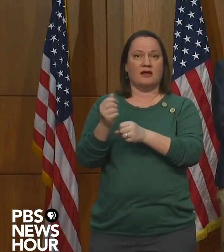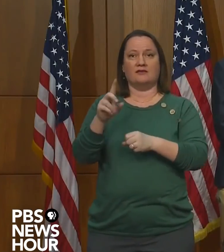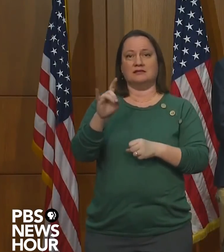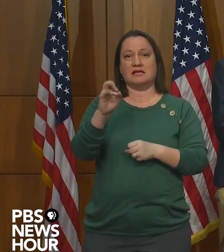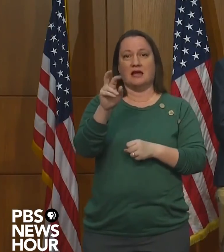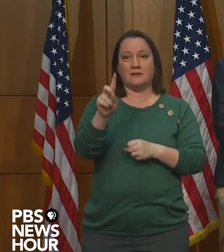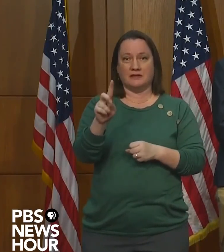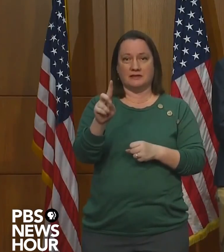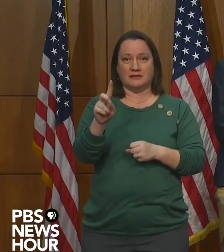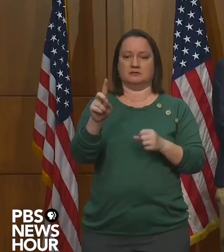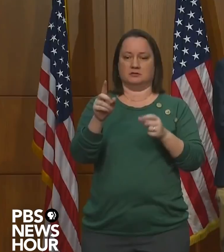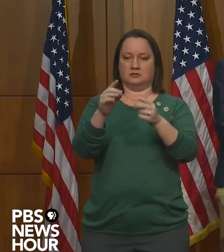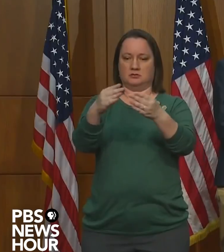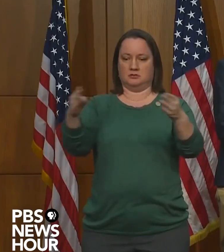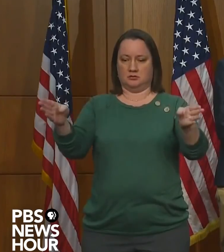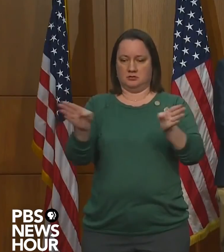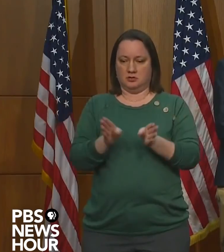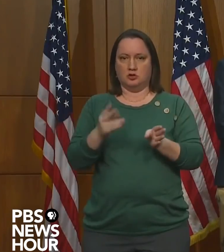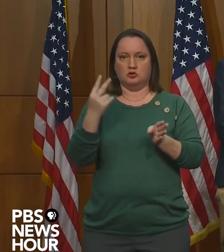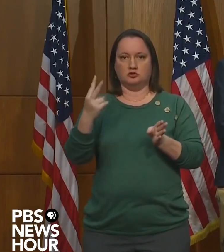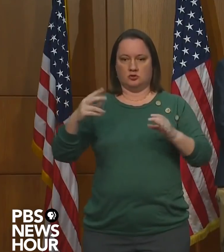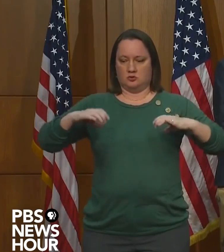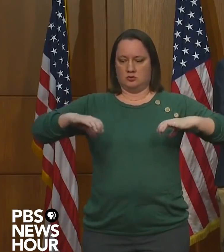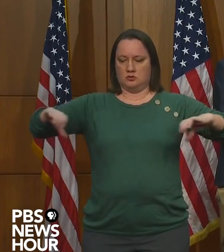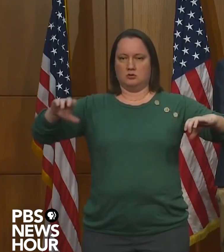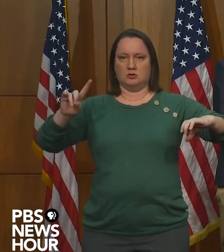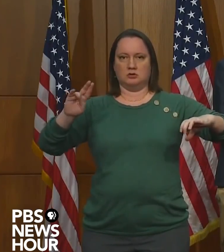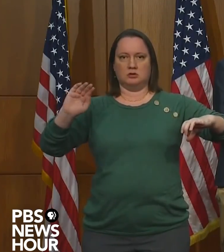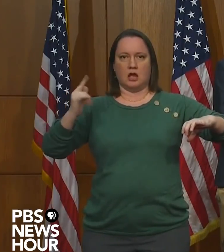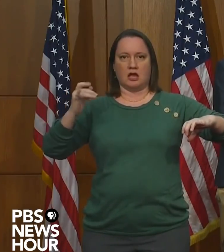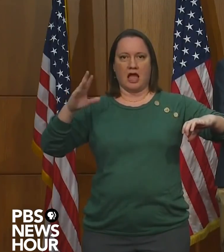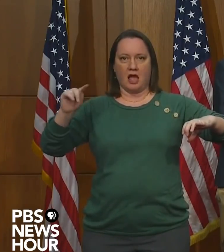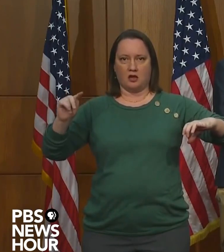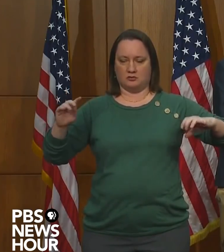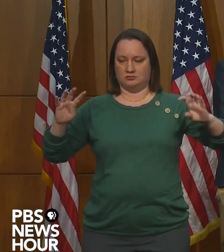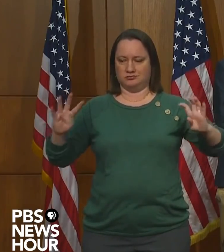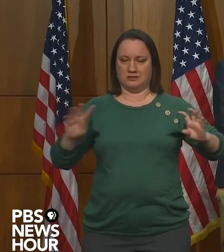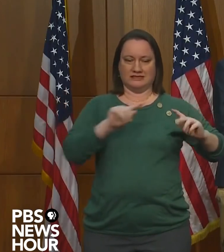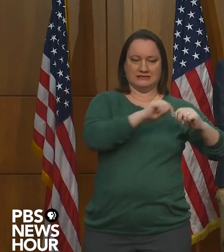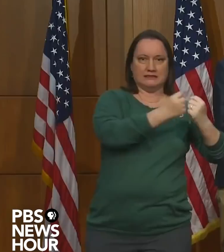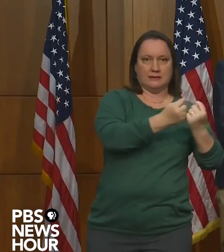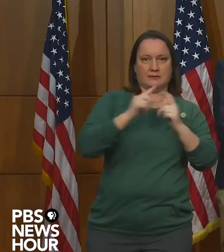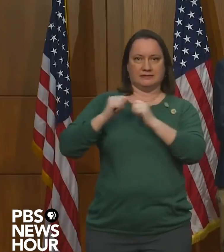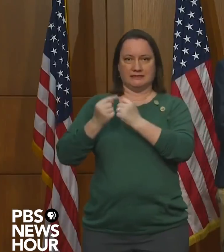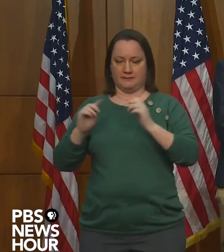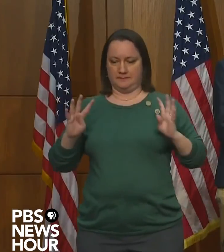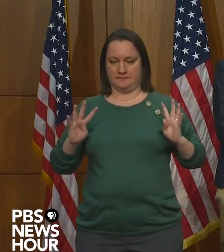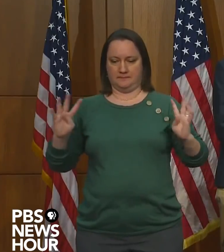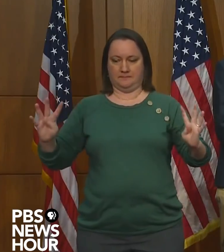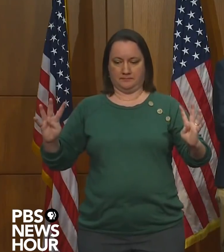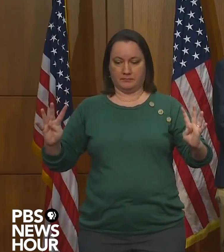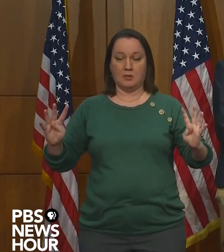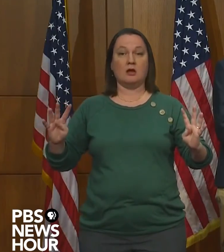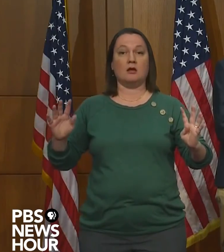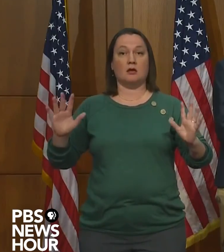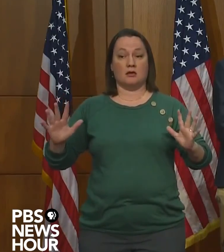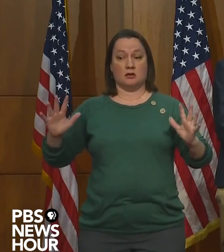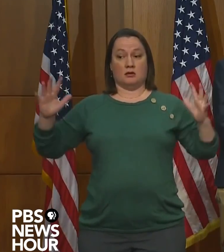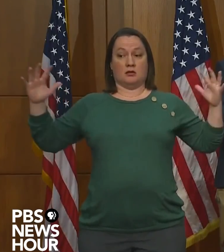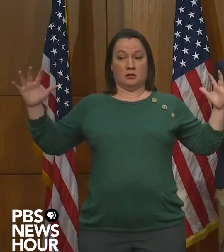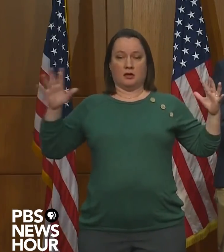two dugouts, teams separated and fans on either side down the first and third baseline watching from the outfield, social distancing,